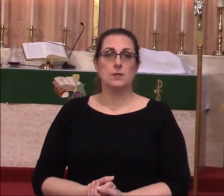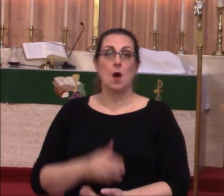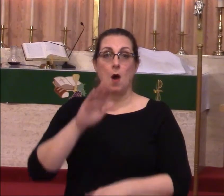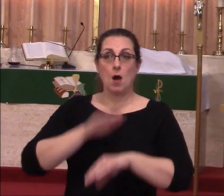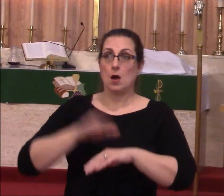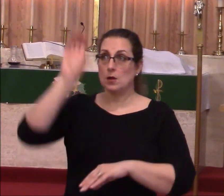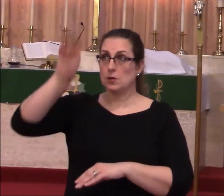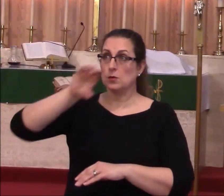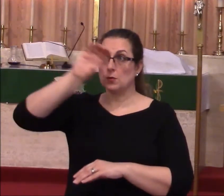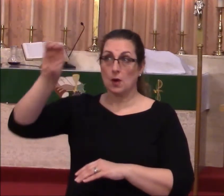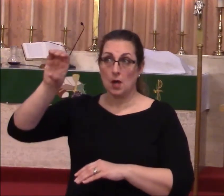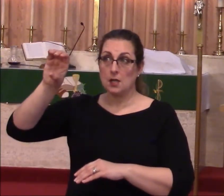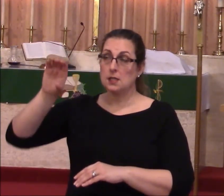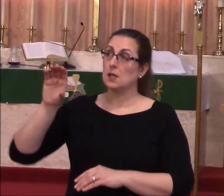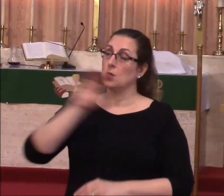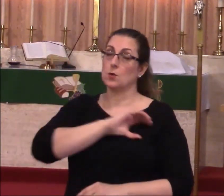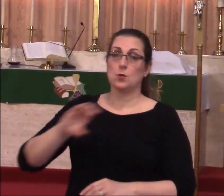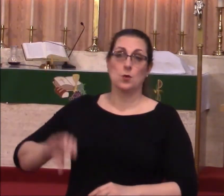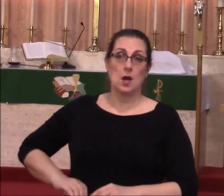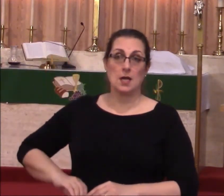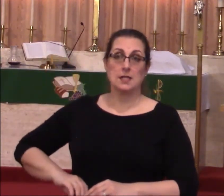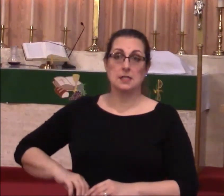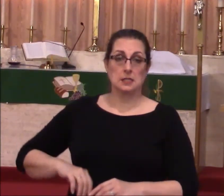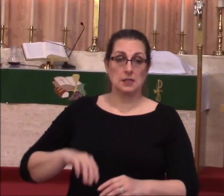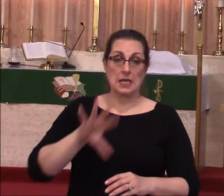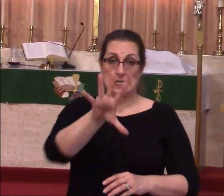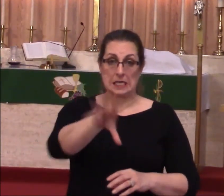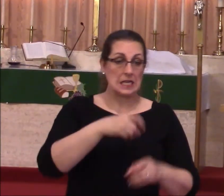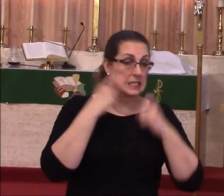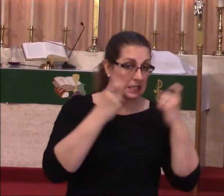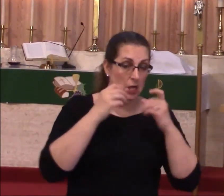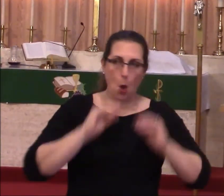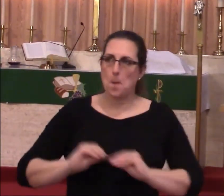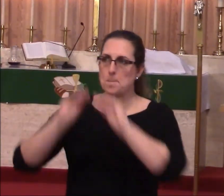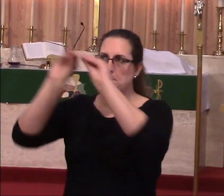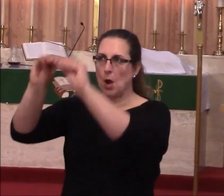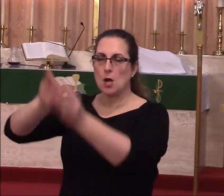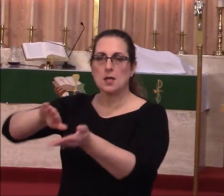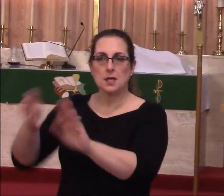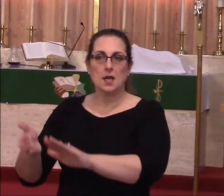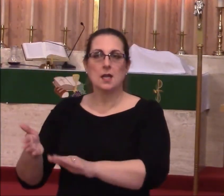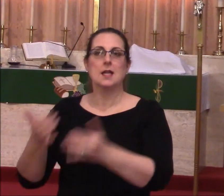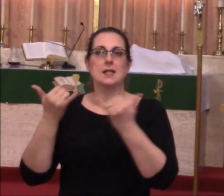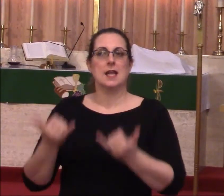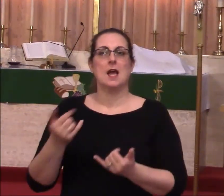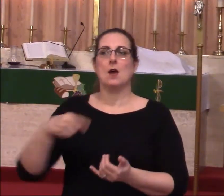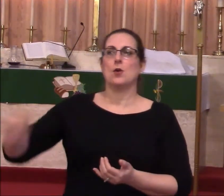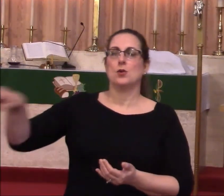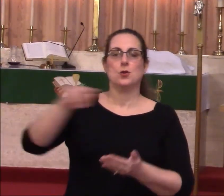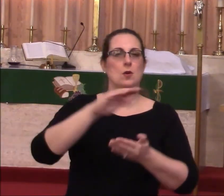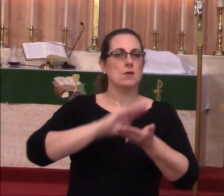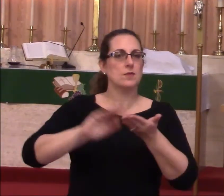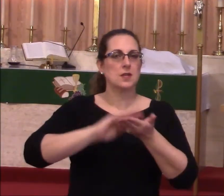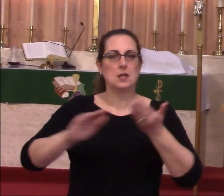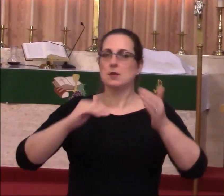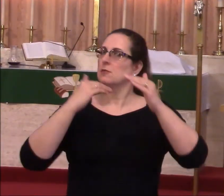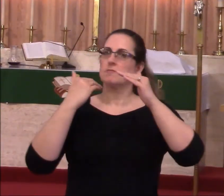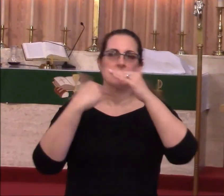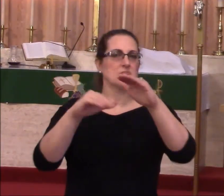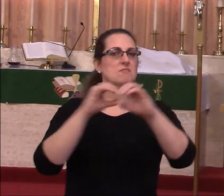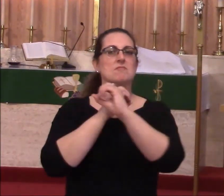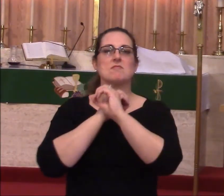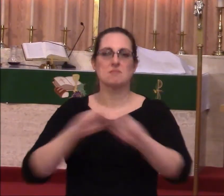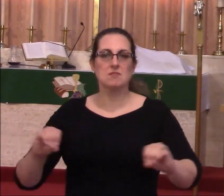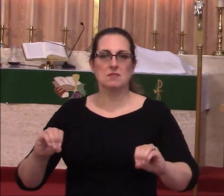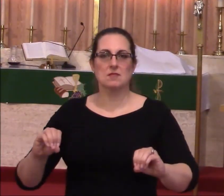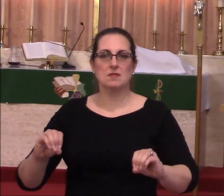on the cross, Christ put all of that sin to death that you may be forgiven unconditionally. you are not a child